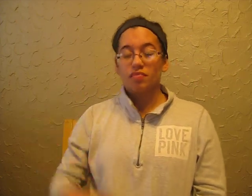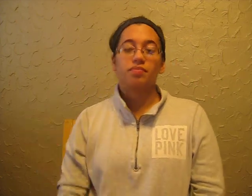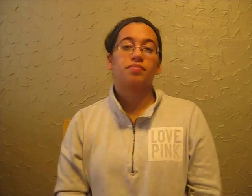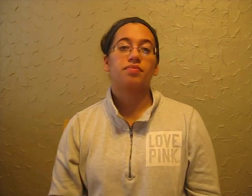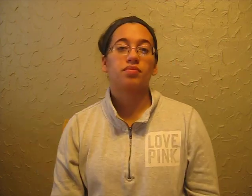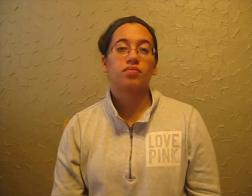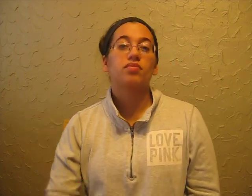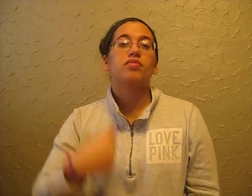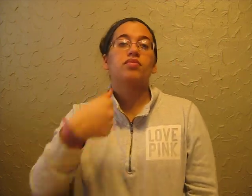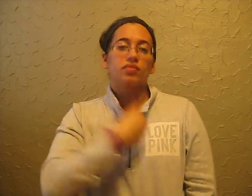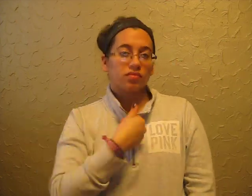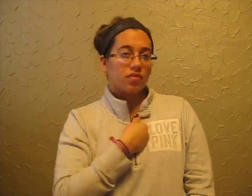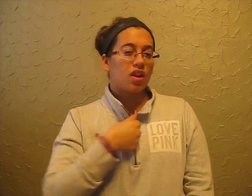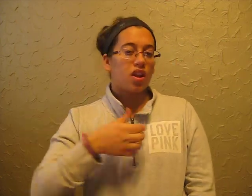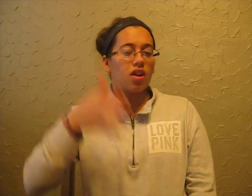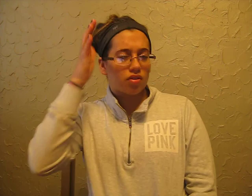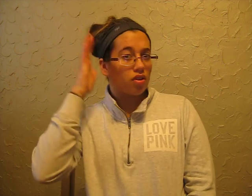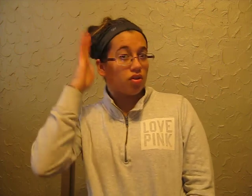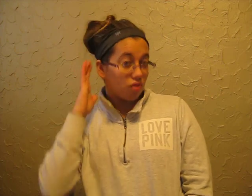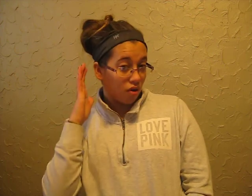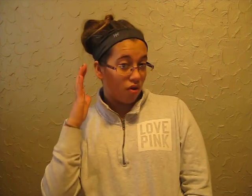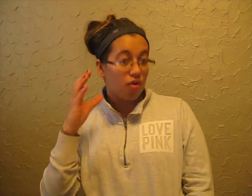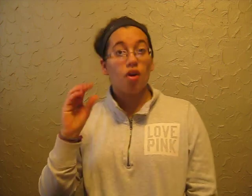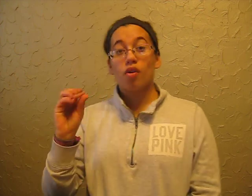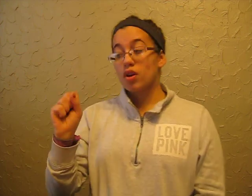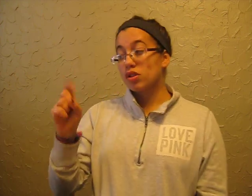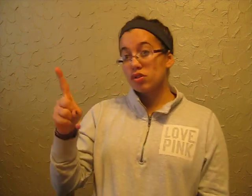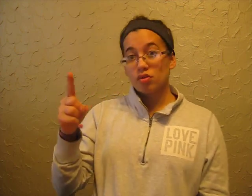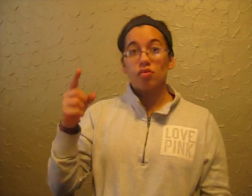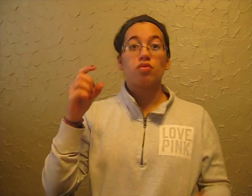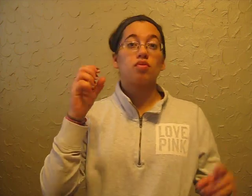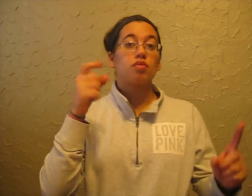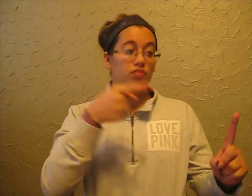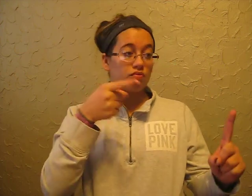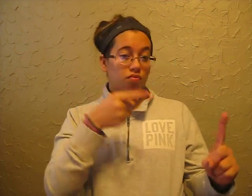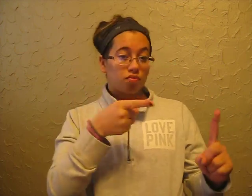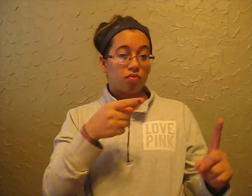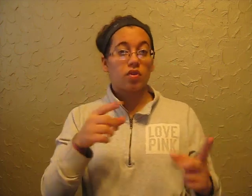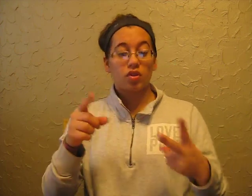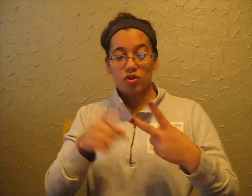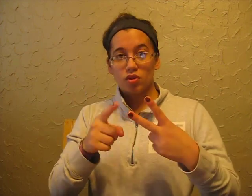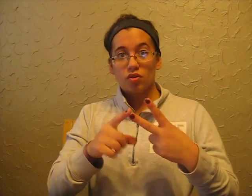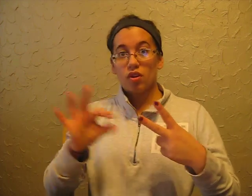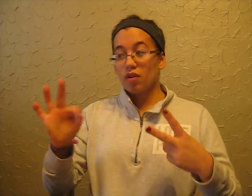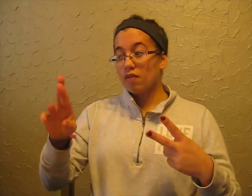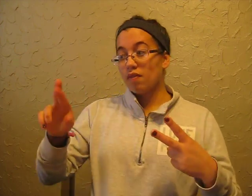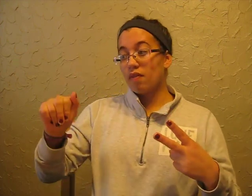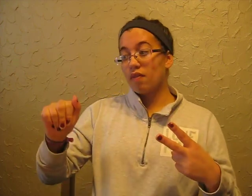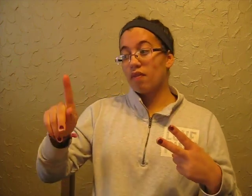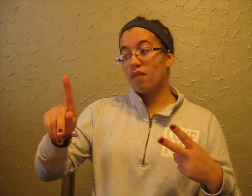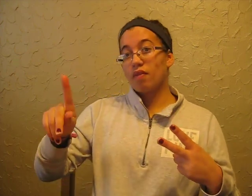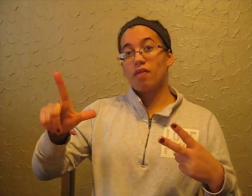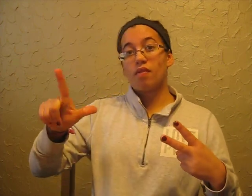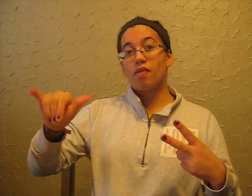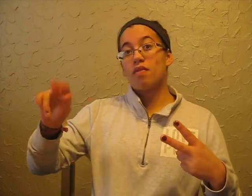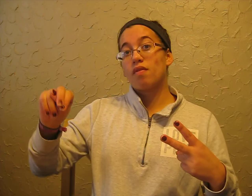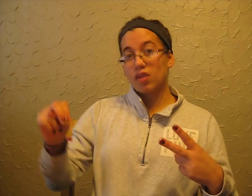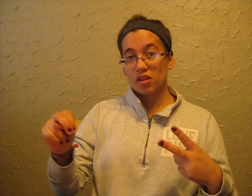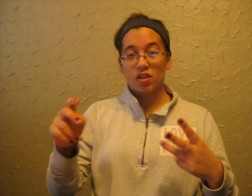University, Franklin University, University of